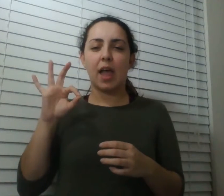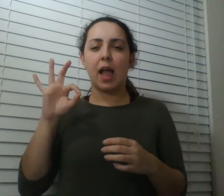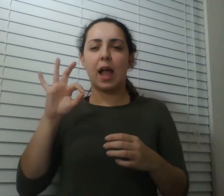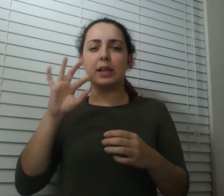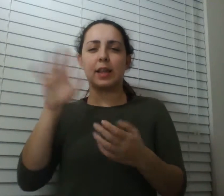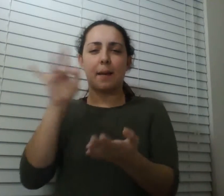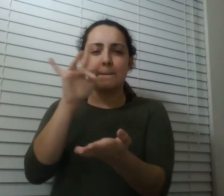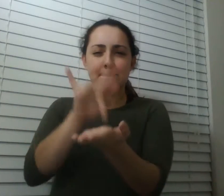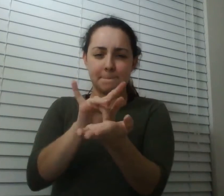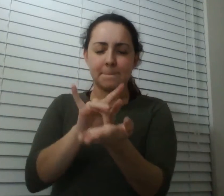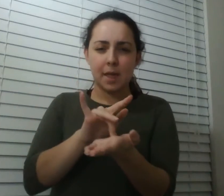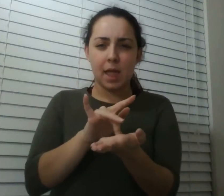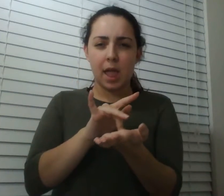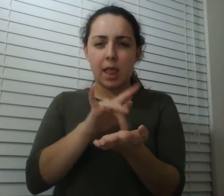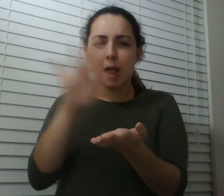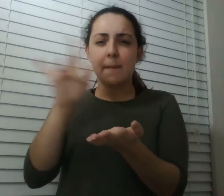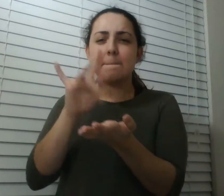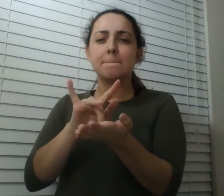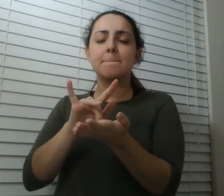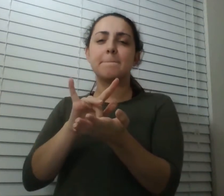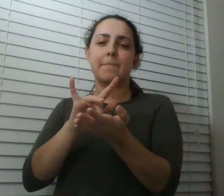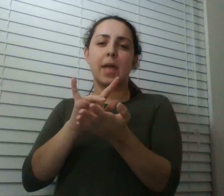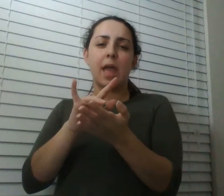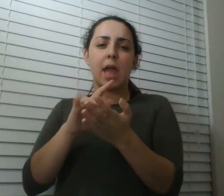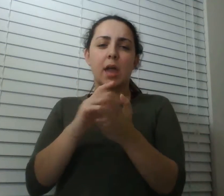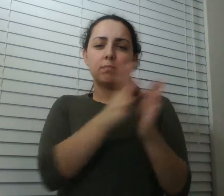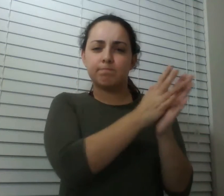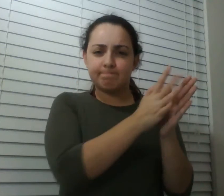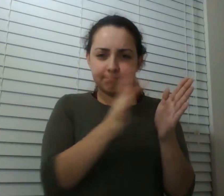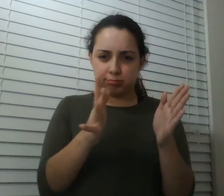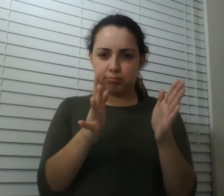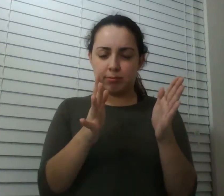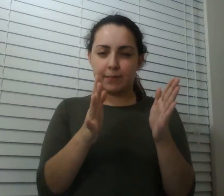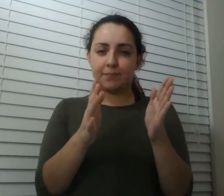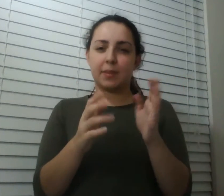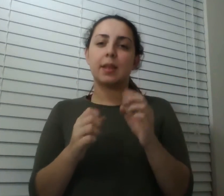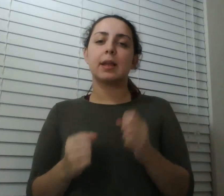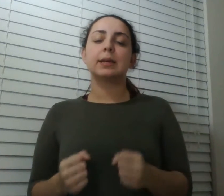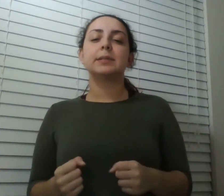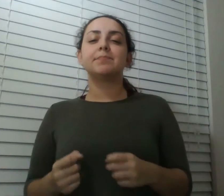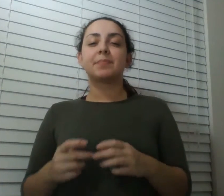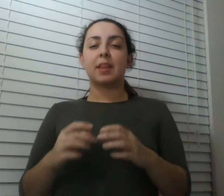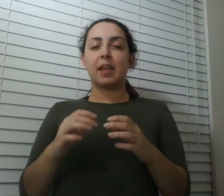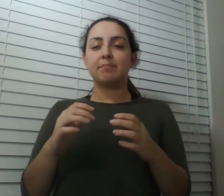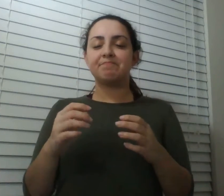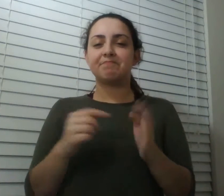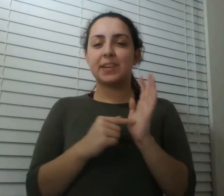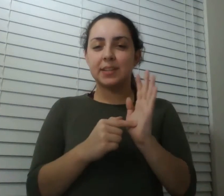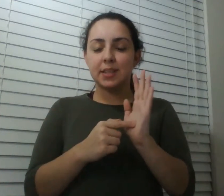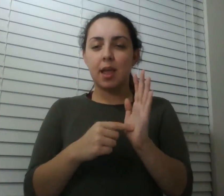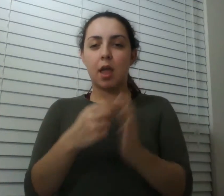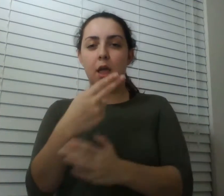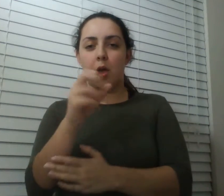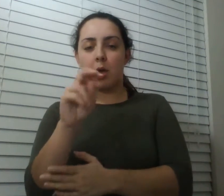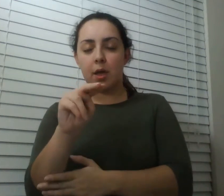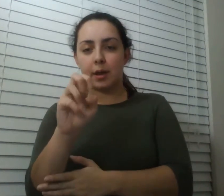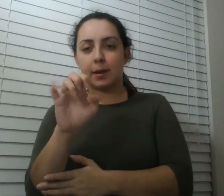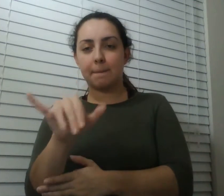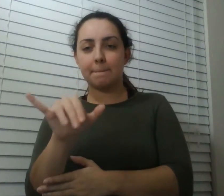case was easier than a top or a bottom because i didn't know what the top or bottom or there's no way to know what the top or the bottom is so a honeybee was was